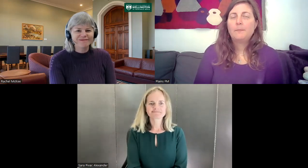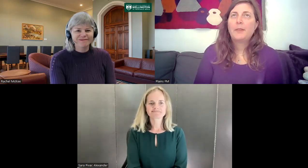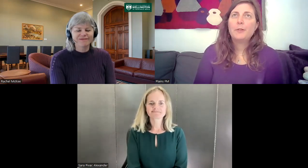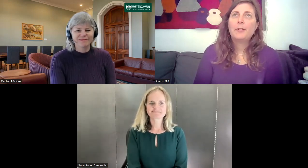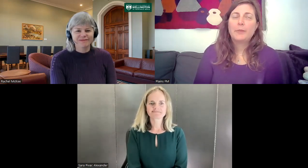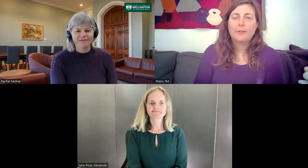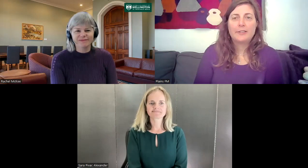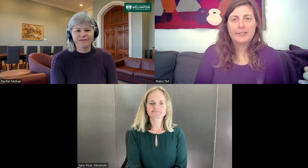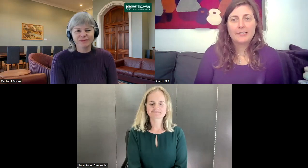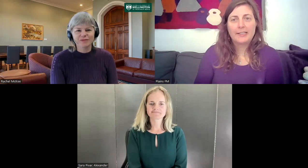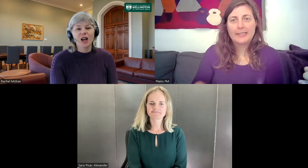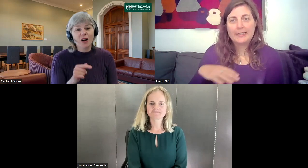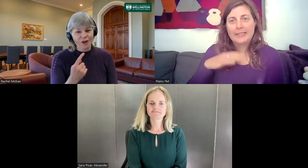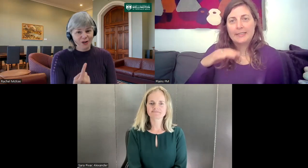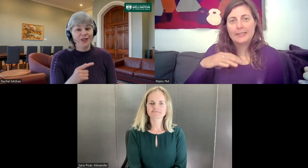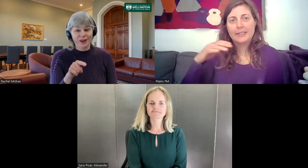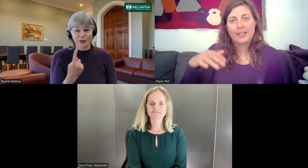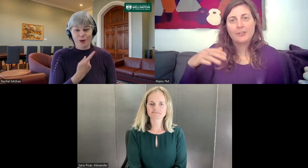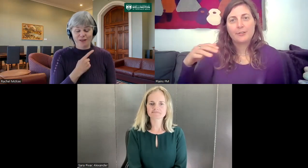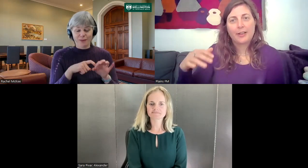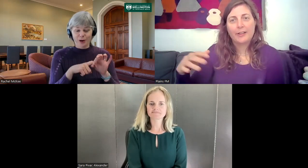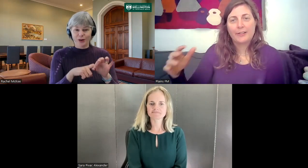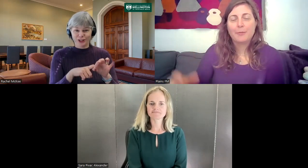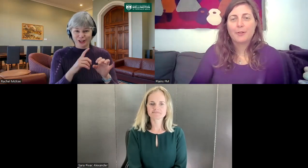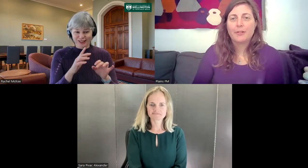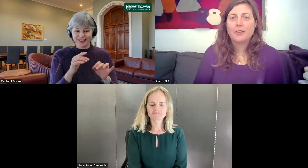That was one of my questions actually is, is does it change as time goes on?